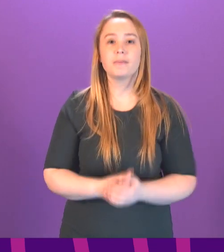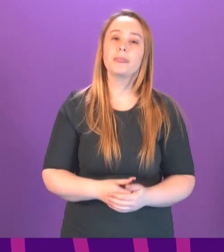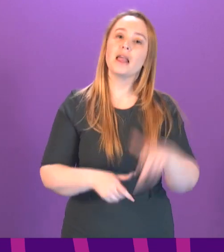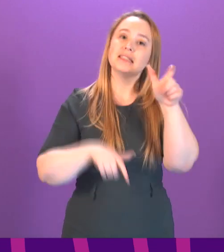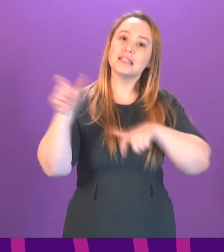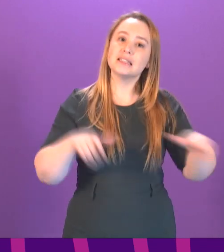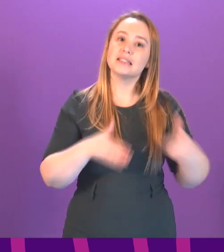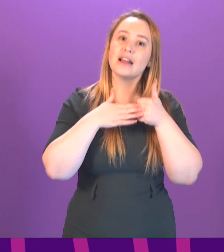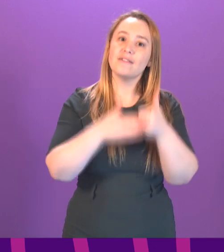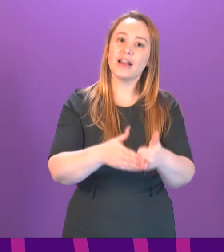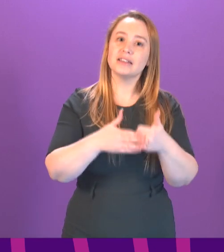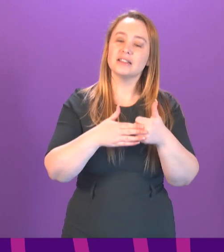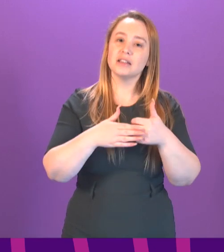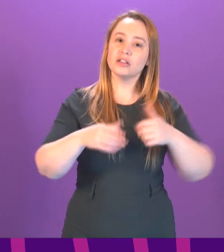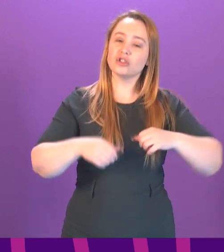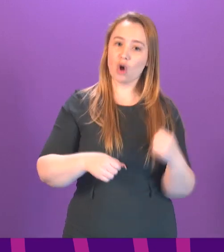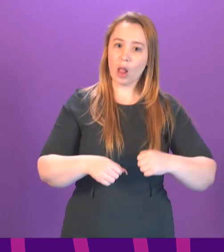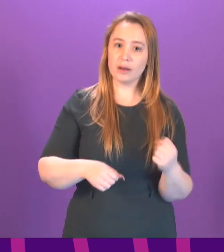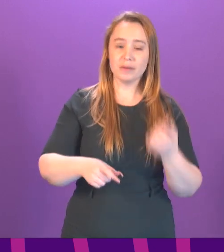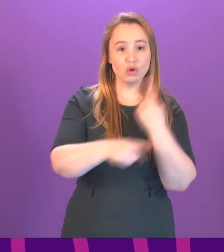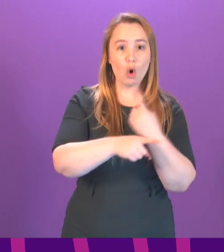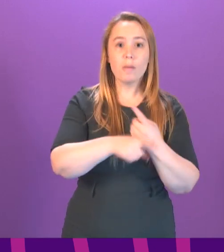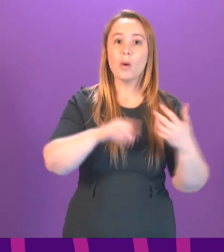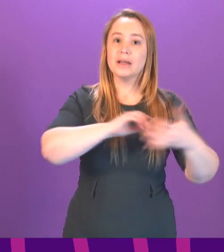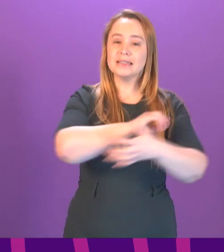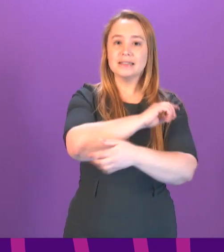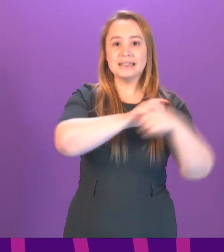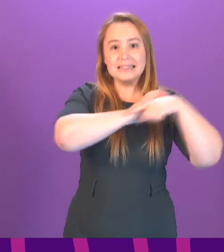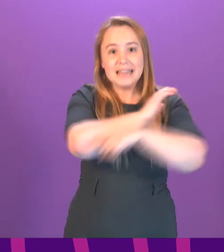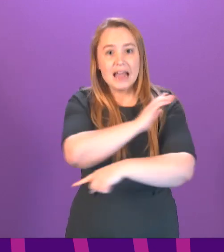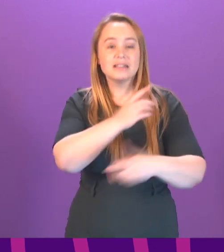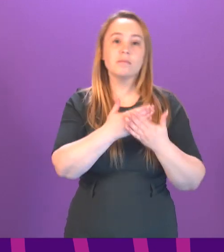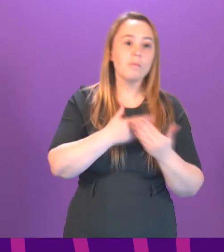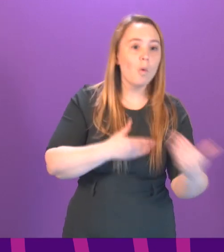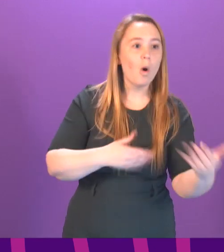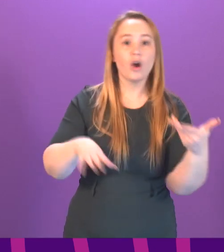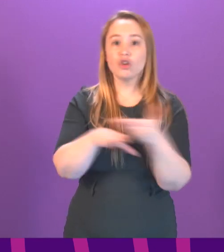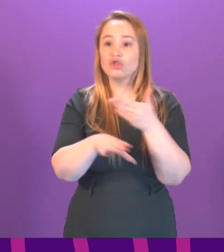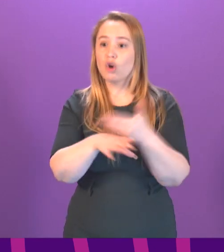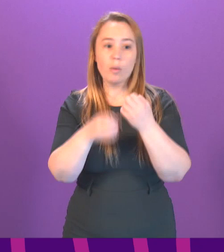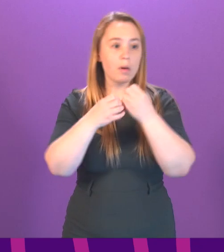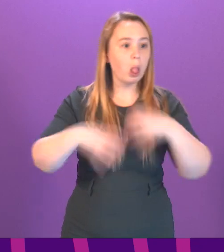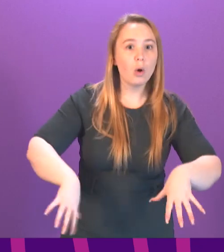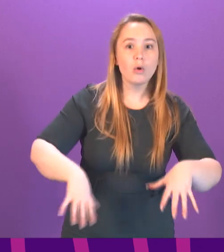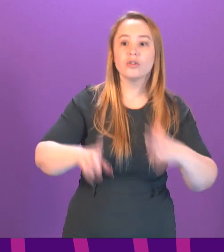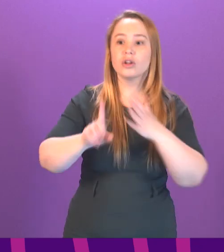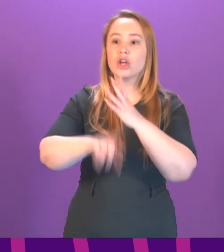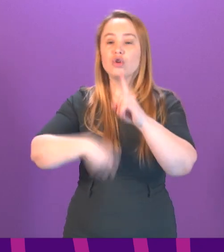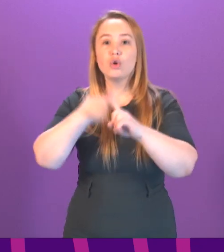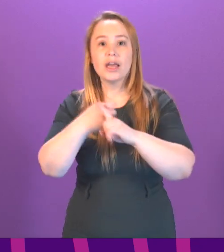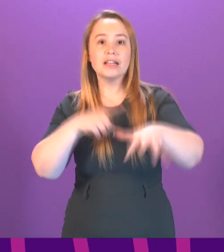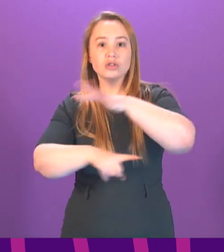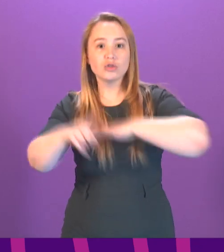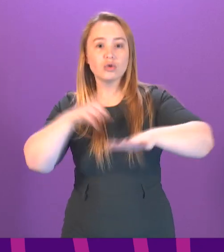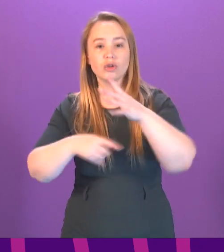debt. Homeschooling has increased household costs for many people. Incomes are under threat, and the UK social